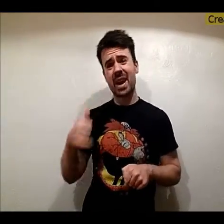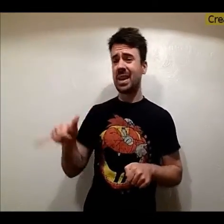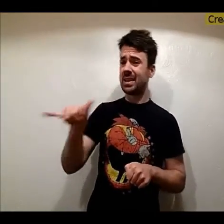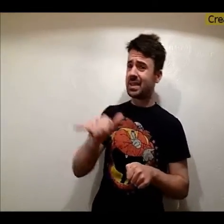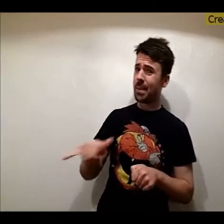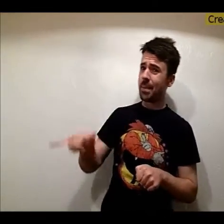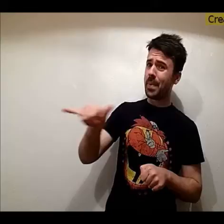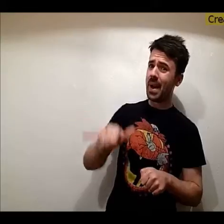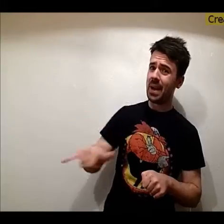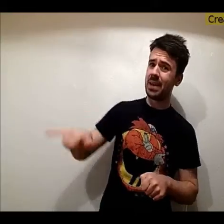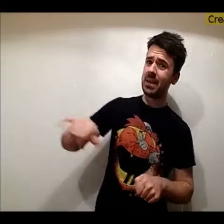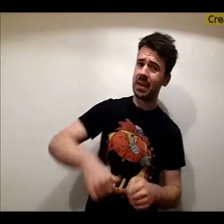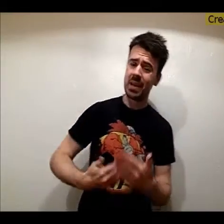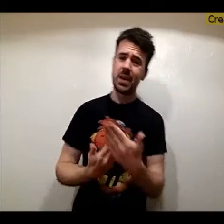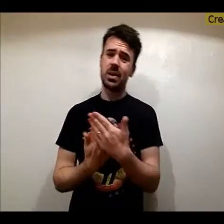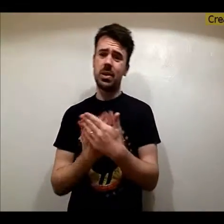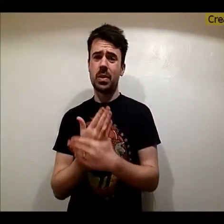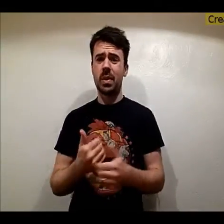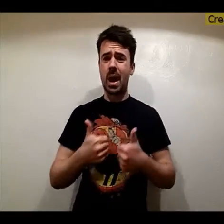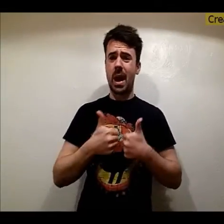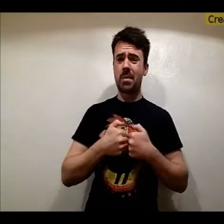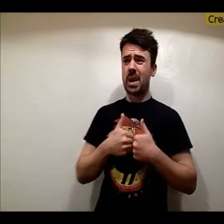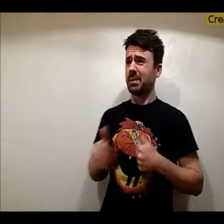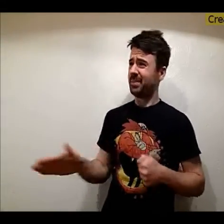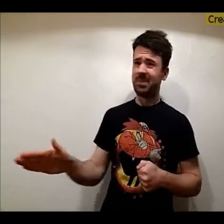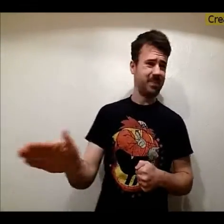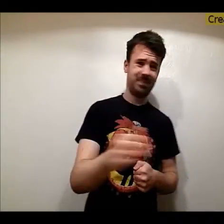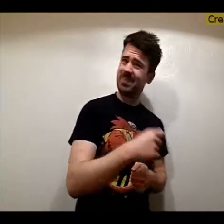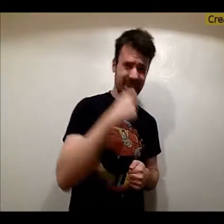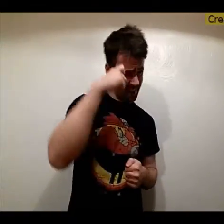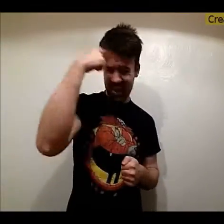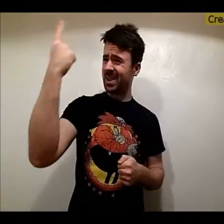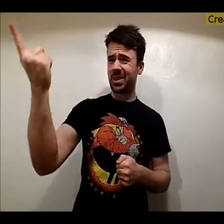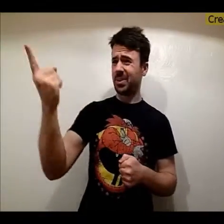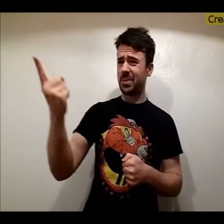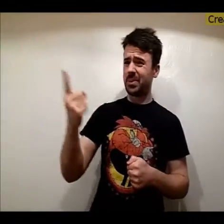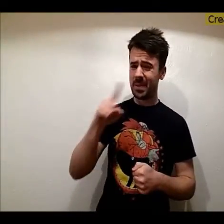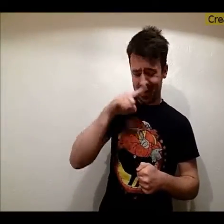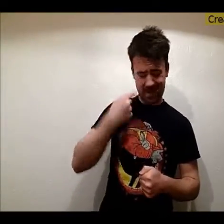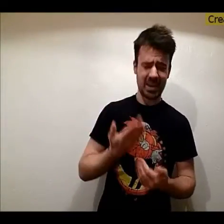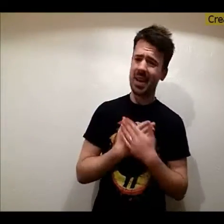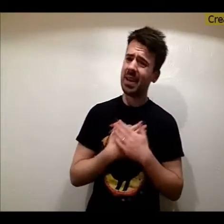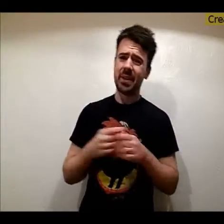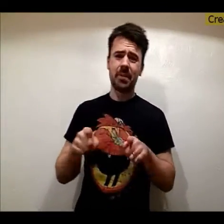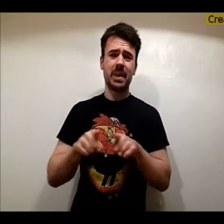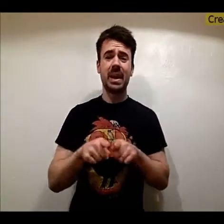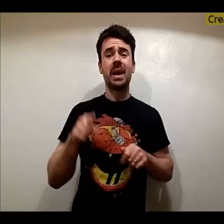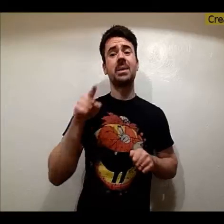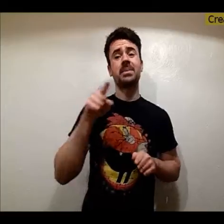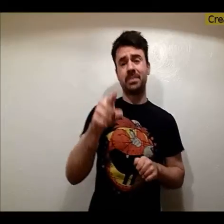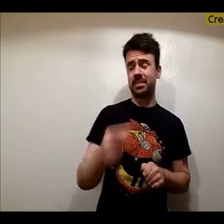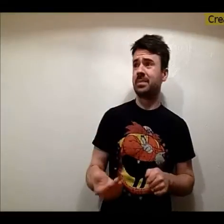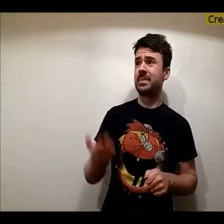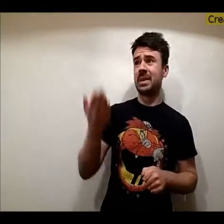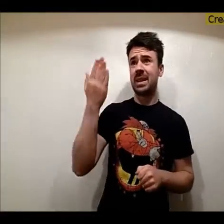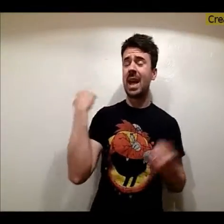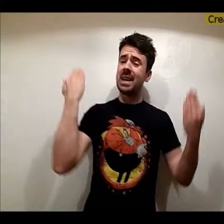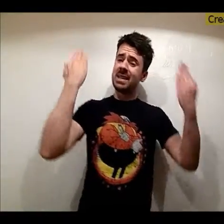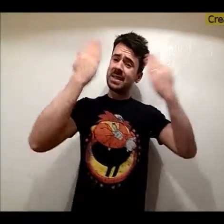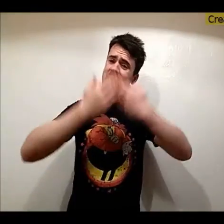find somebody new Baby, they ain't got a clue, can't love me like you Last